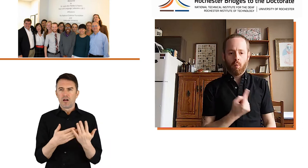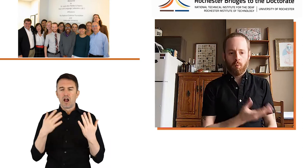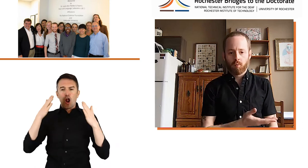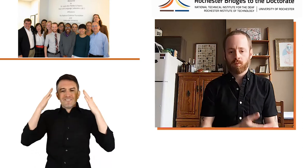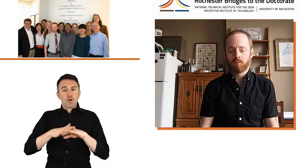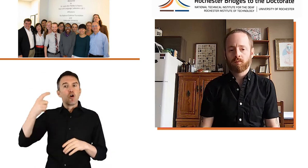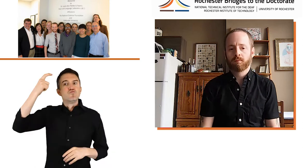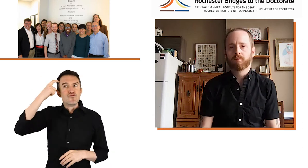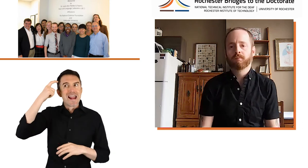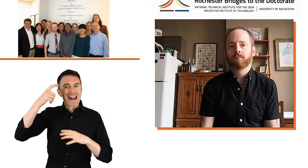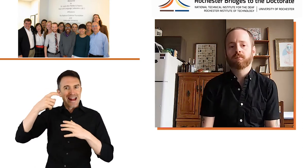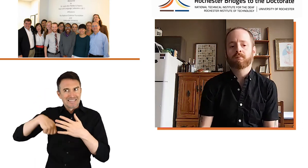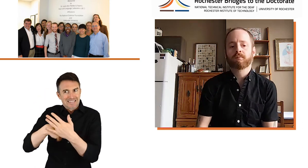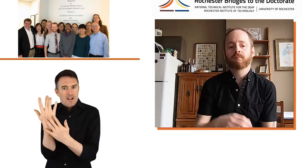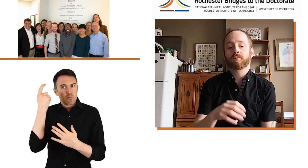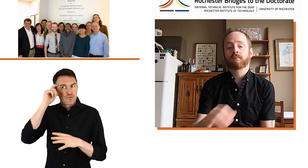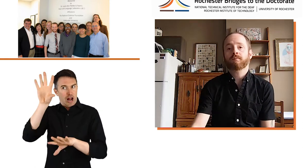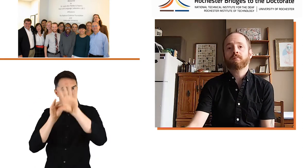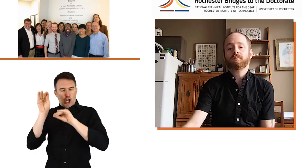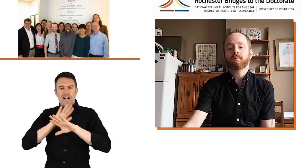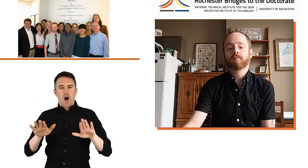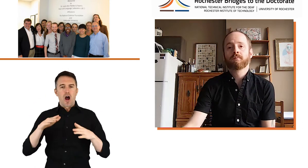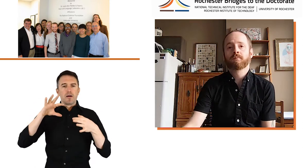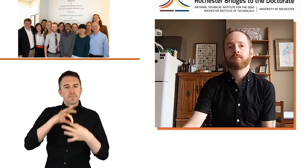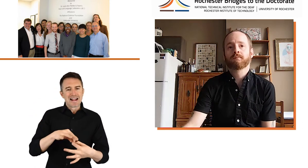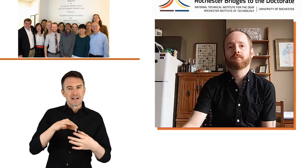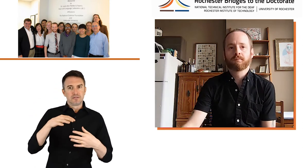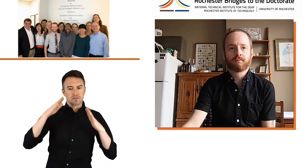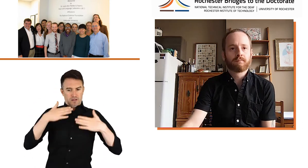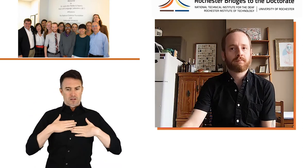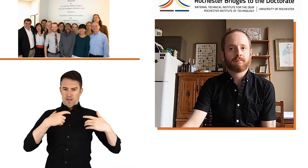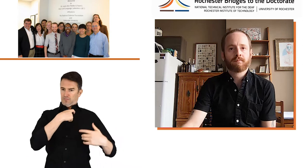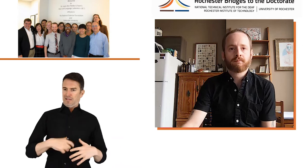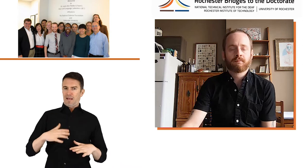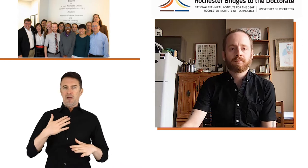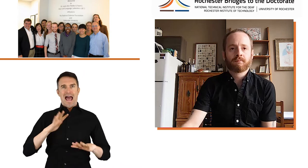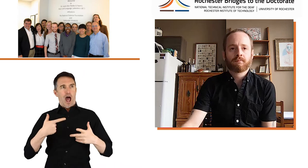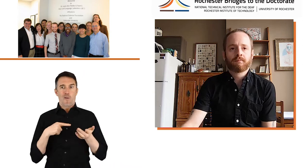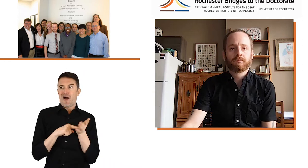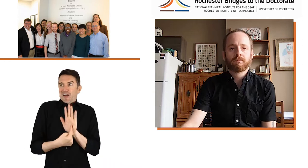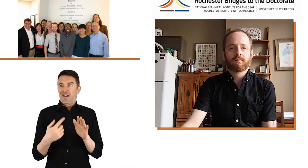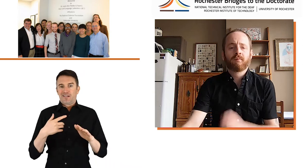children's brain activity is not represented only by their behavior alone. So